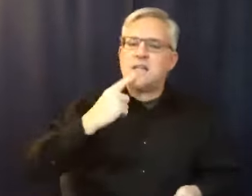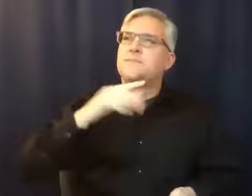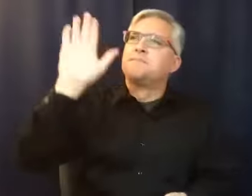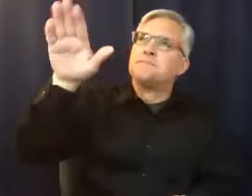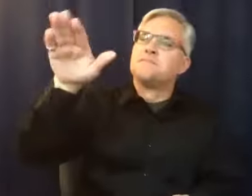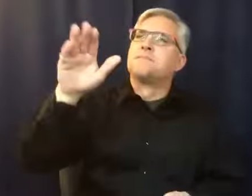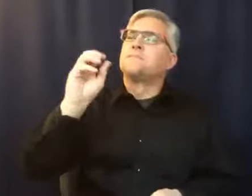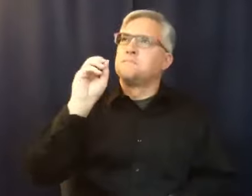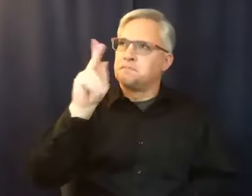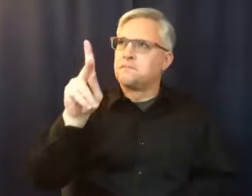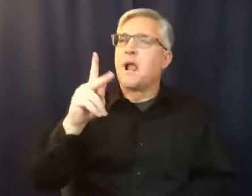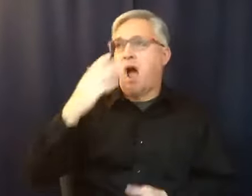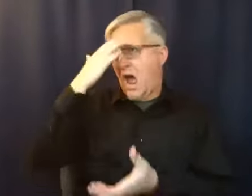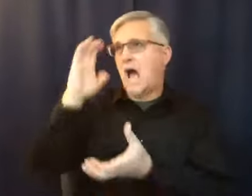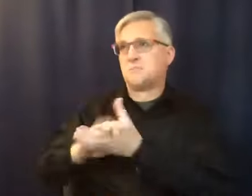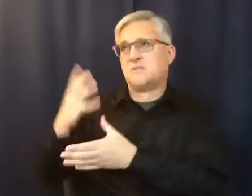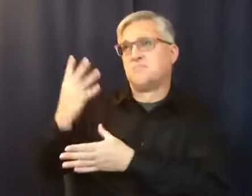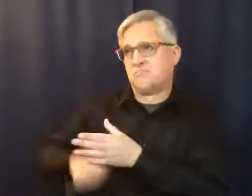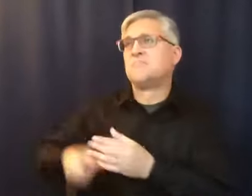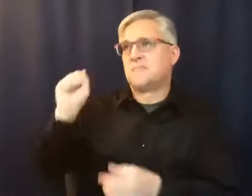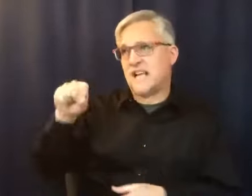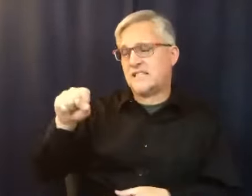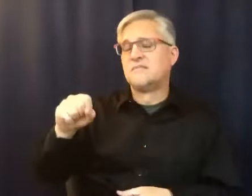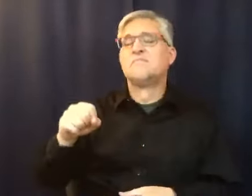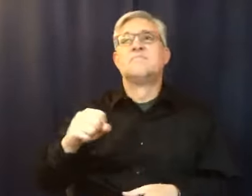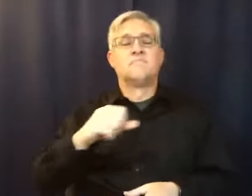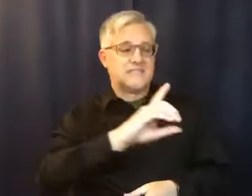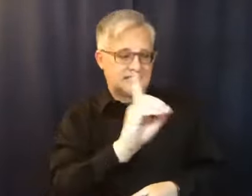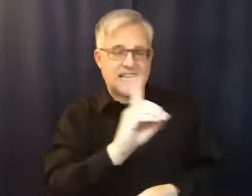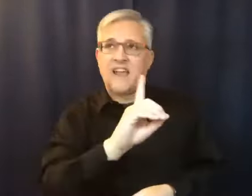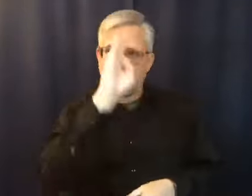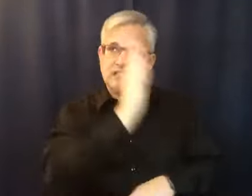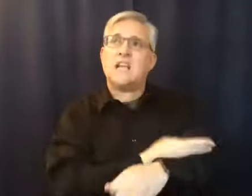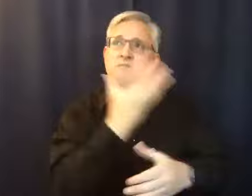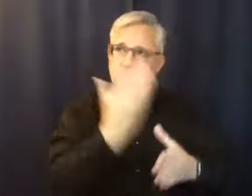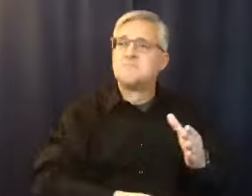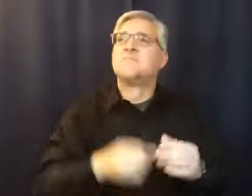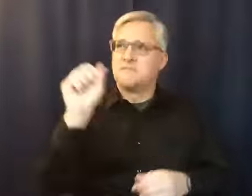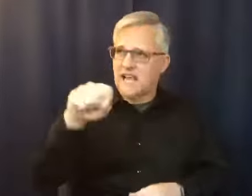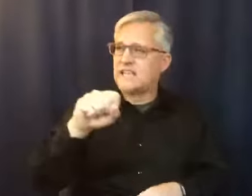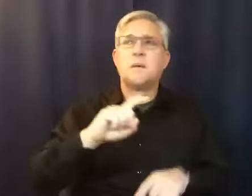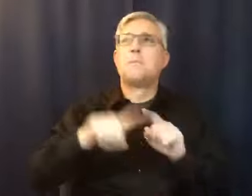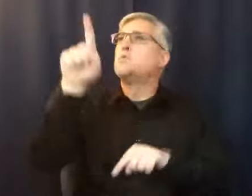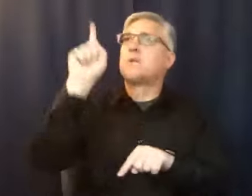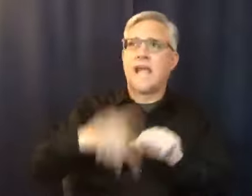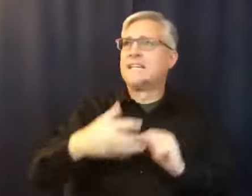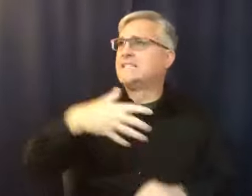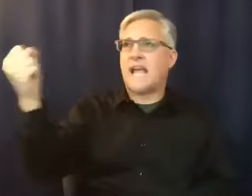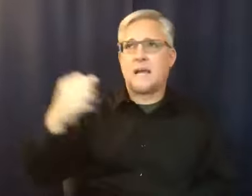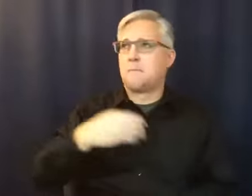taken Peter, but you can and you've taken David, but you cannot take another child from me. And my sponsor kept saying,